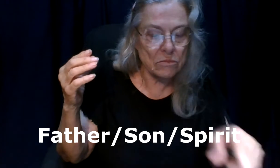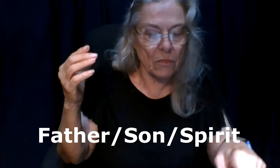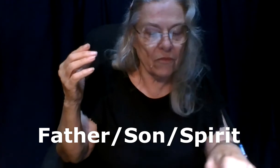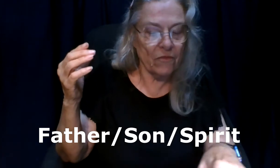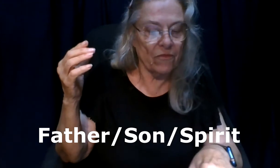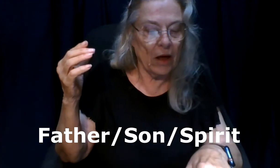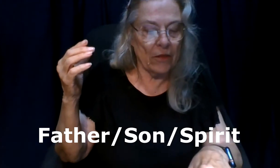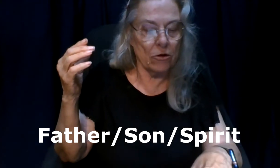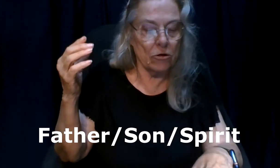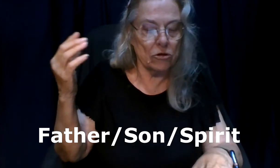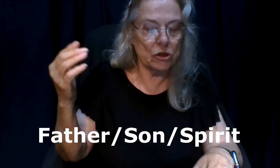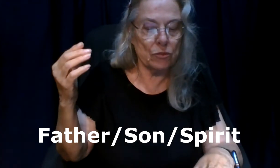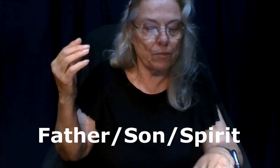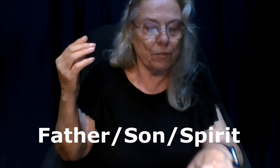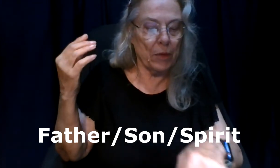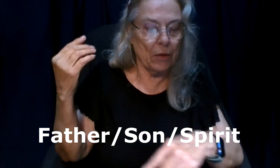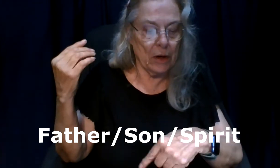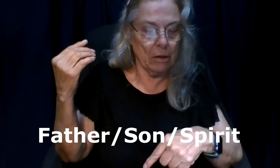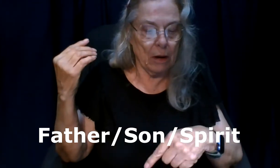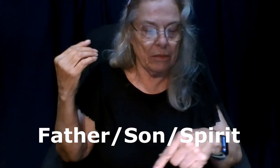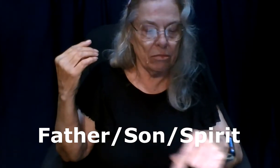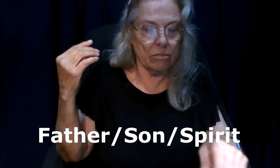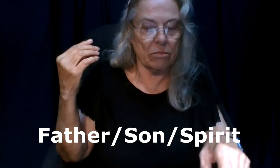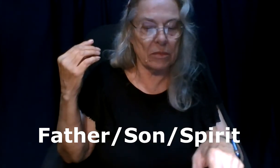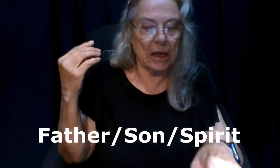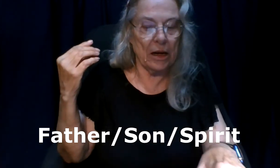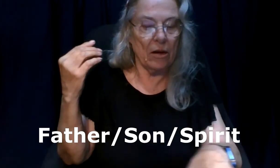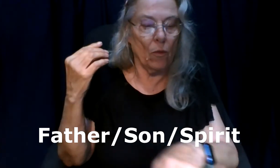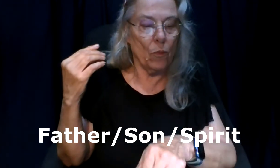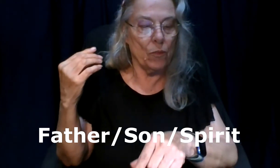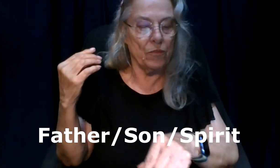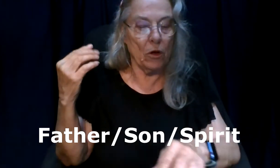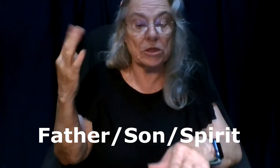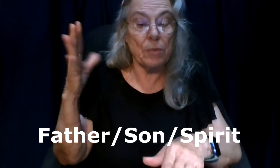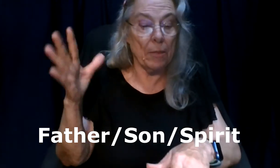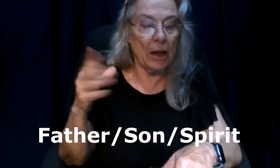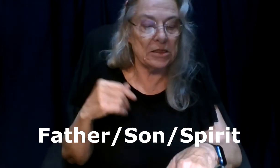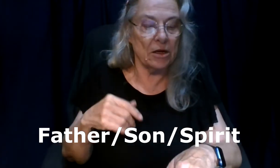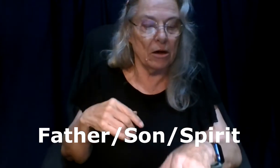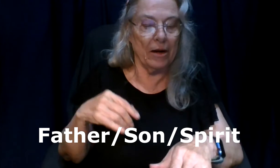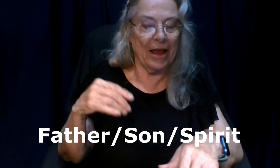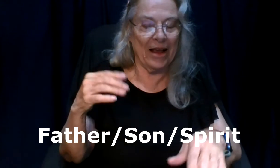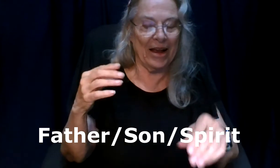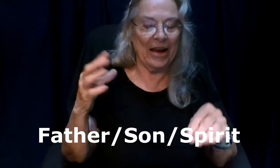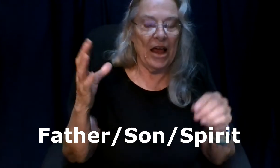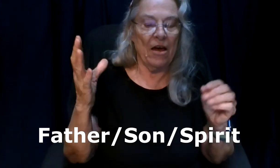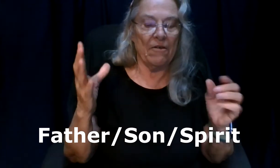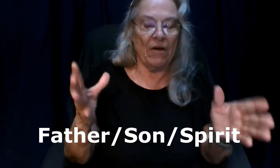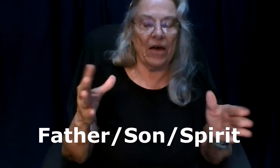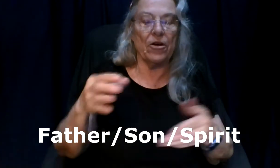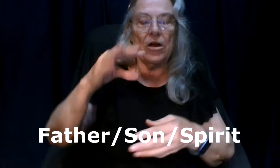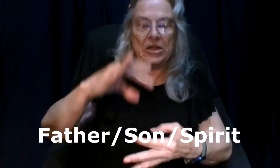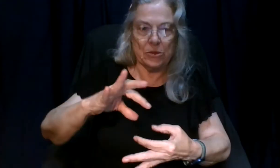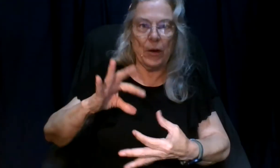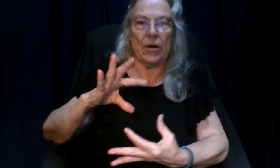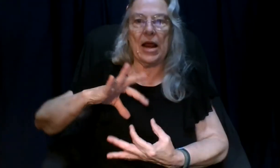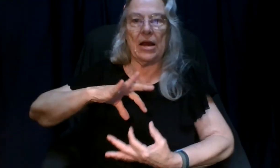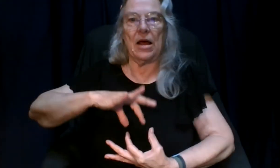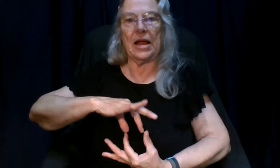father spirit i lost my place here father spirit and again